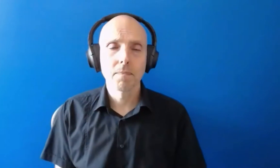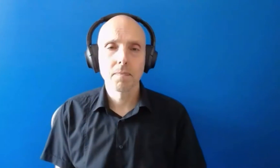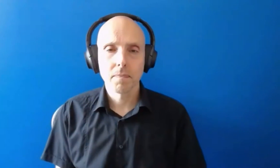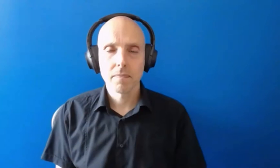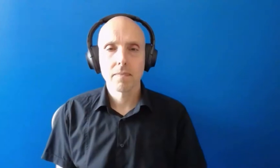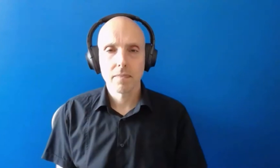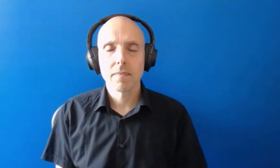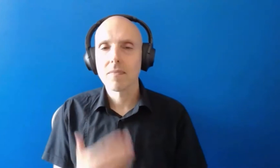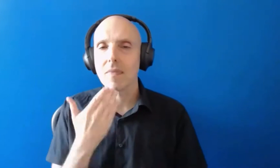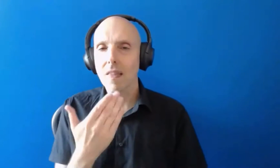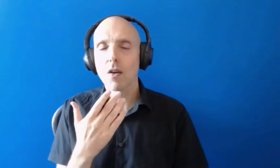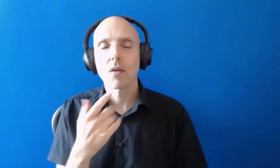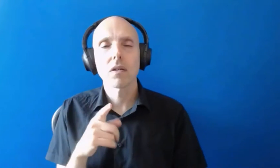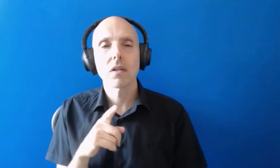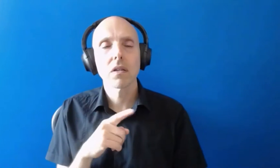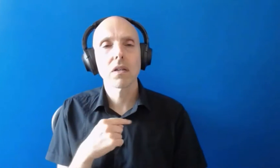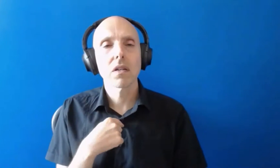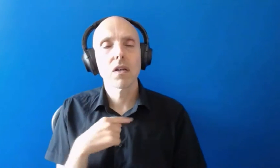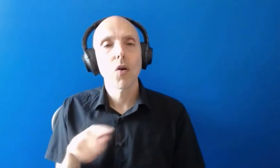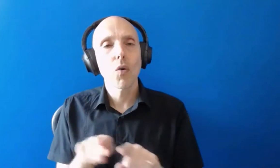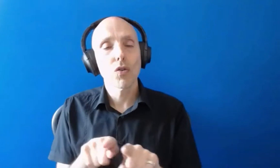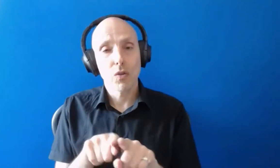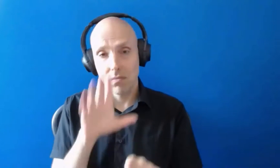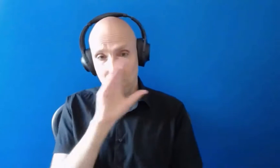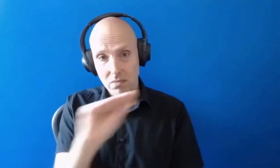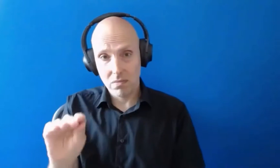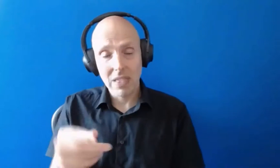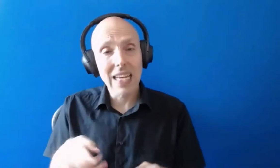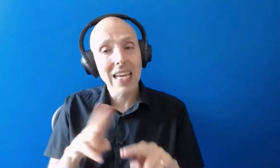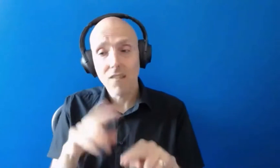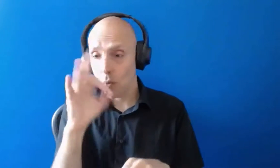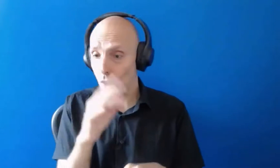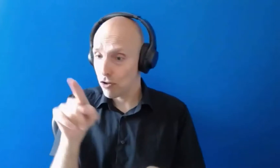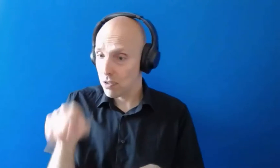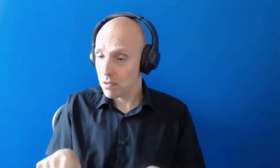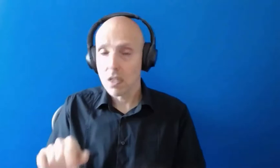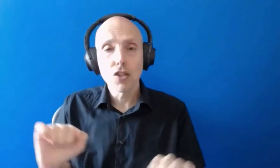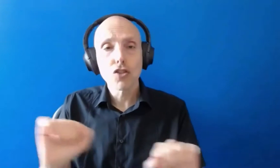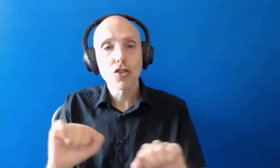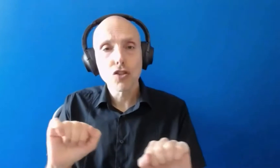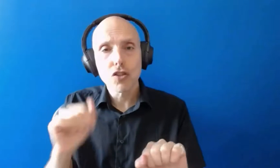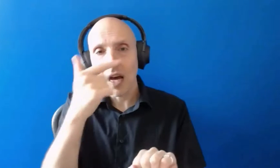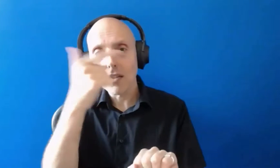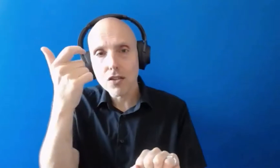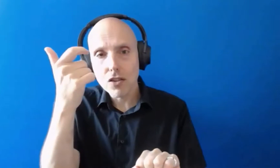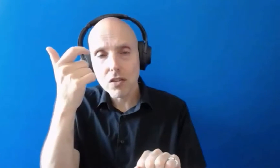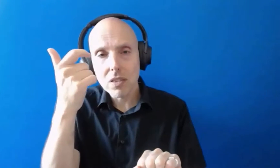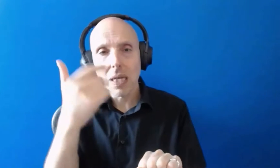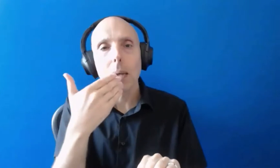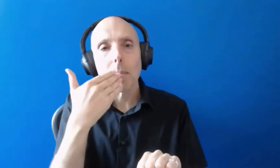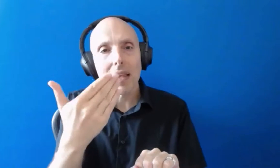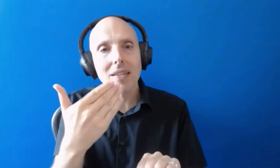will will say that if somebody has been a question and we have not been able to interpret it correctly then please do um